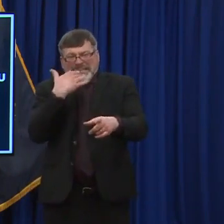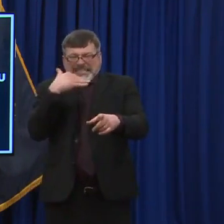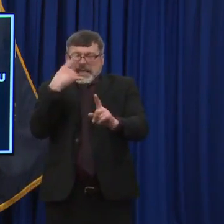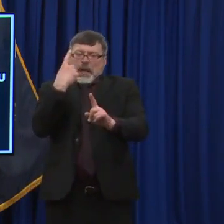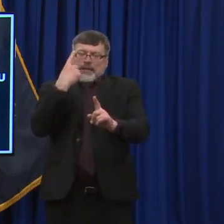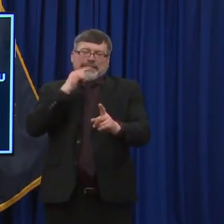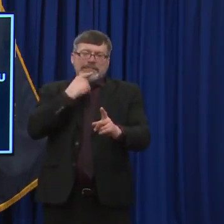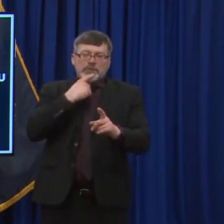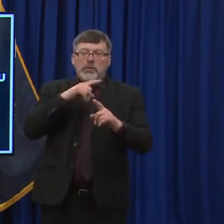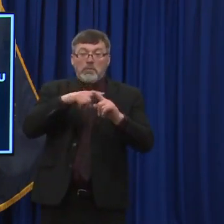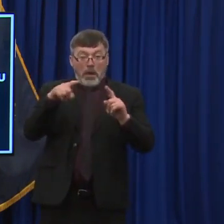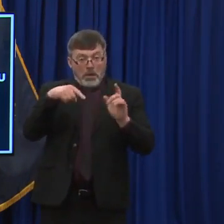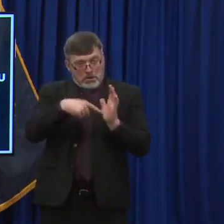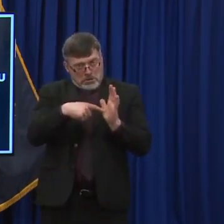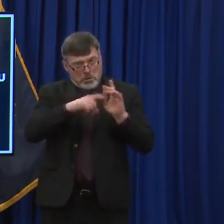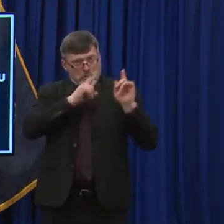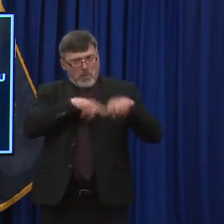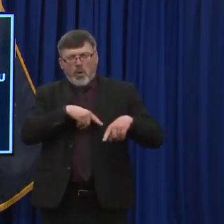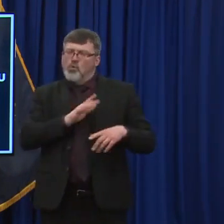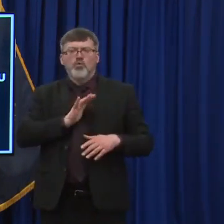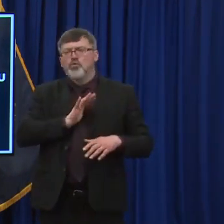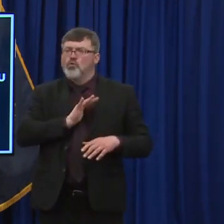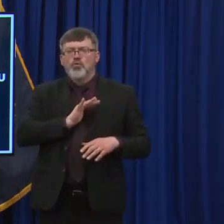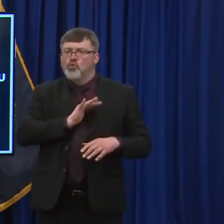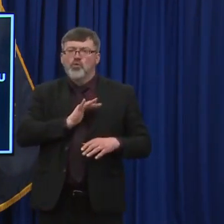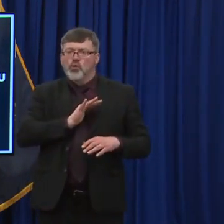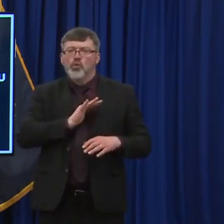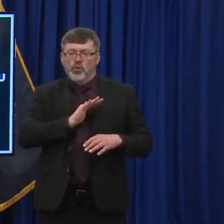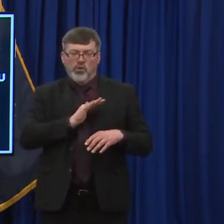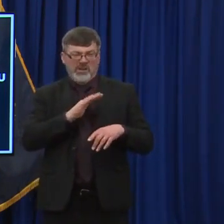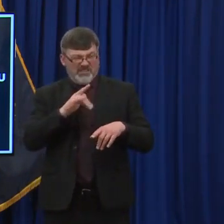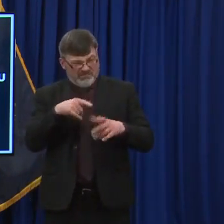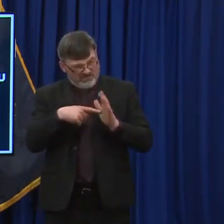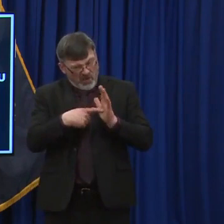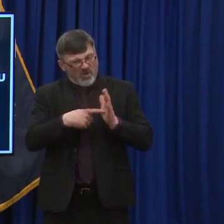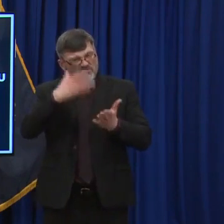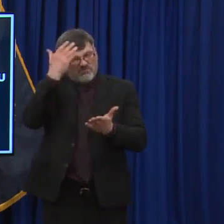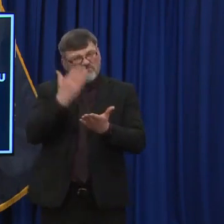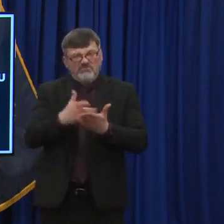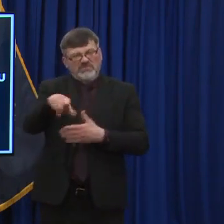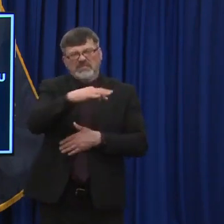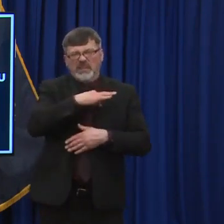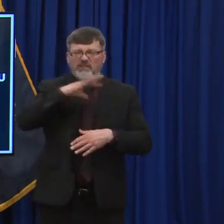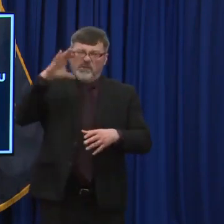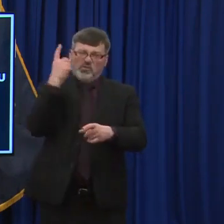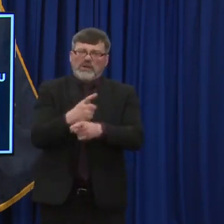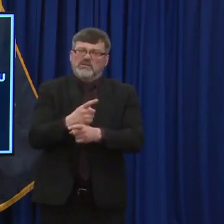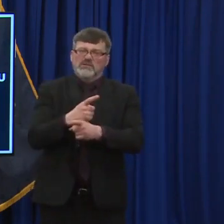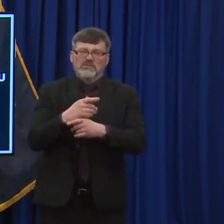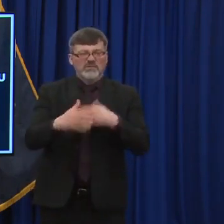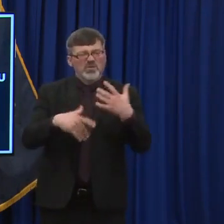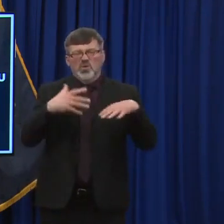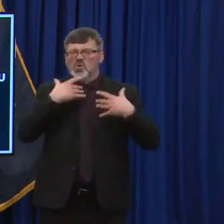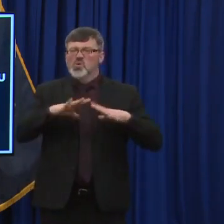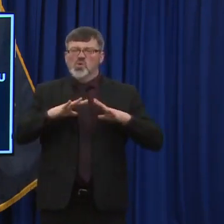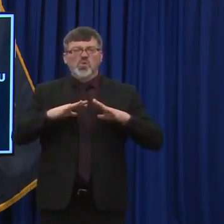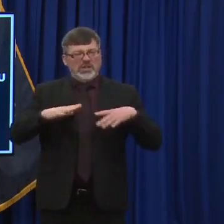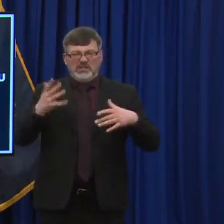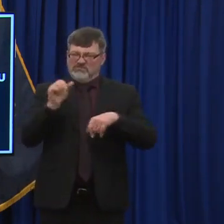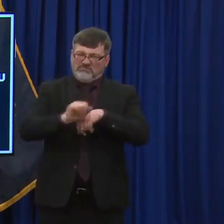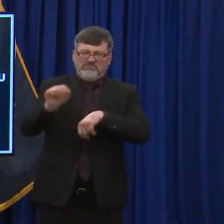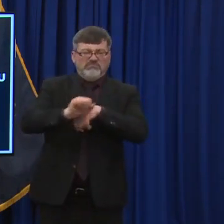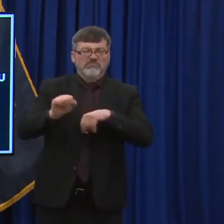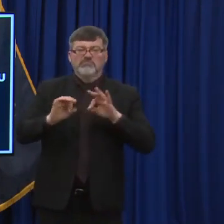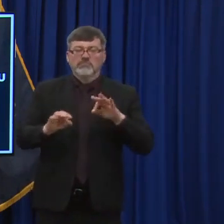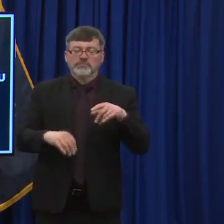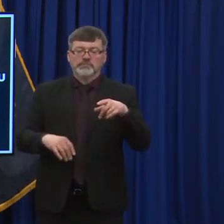is the staff, the credit that we've been giving them, they deserve. And thank God they were there for those residents. New Hampshire has a very low vaccine wastage rate.